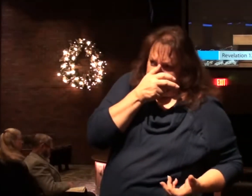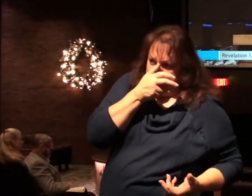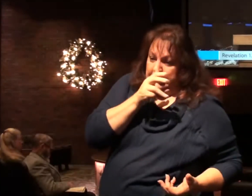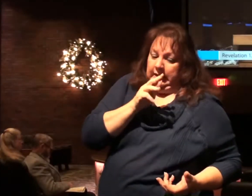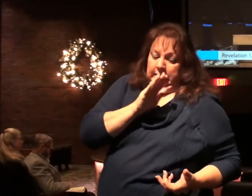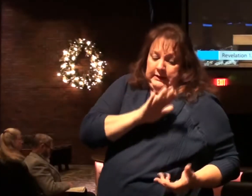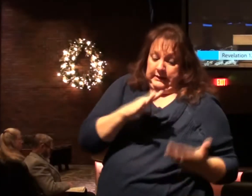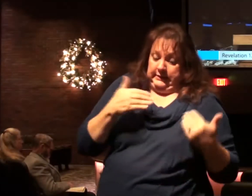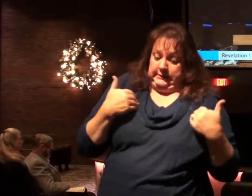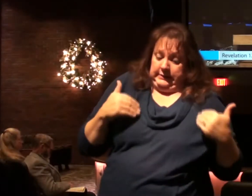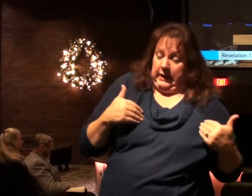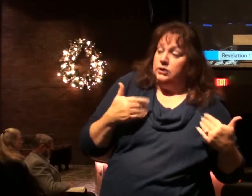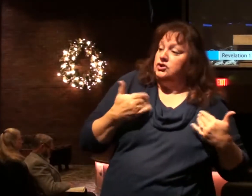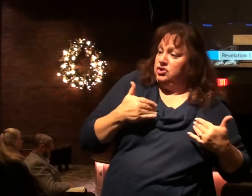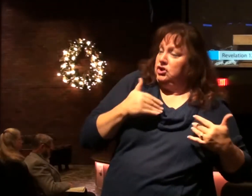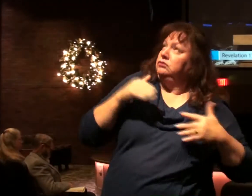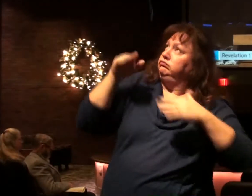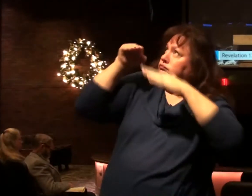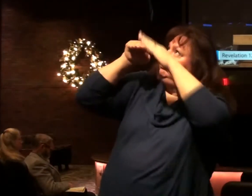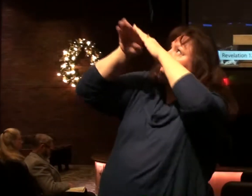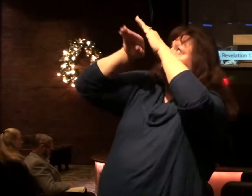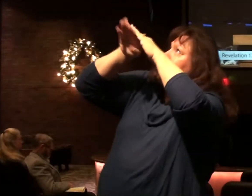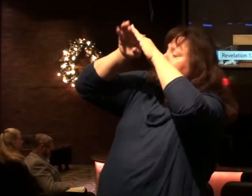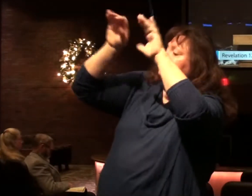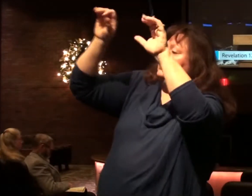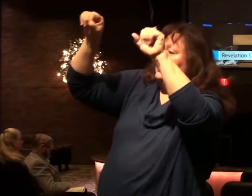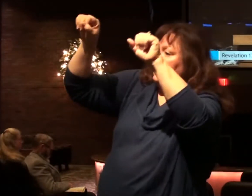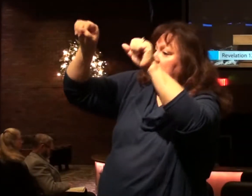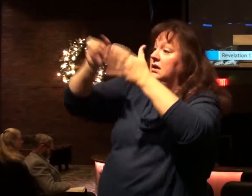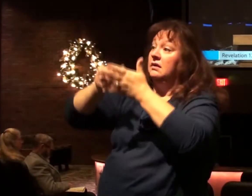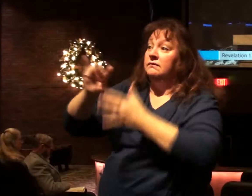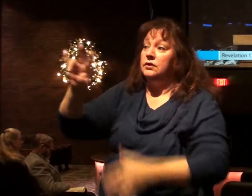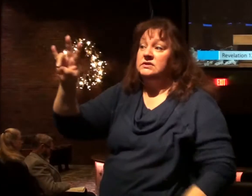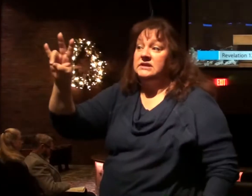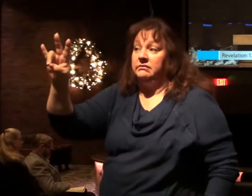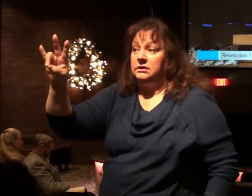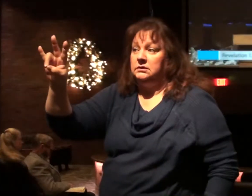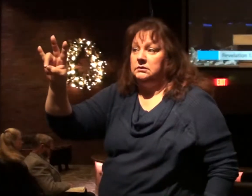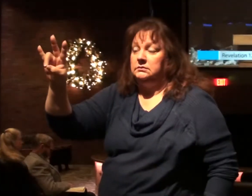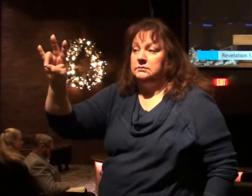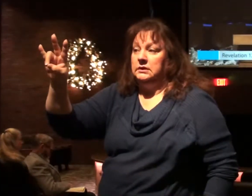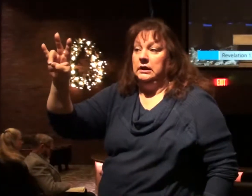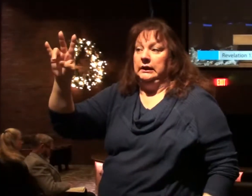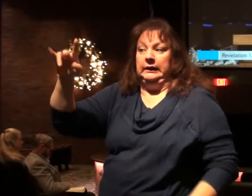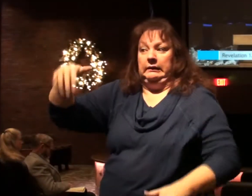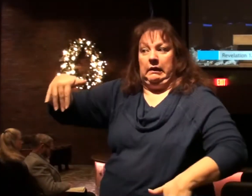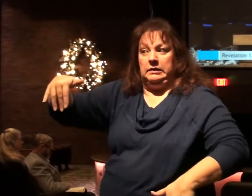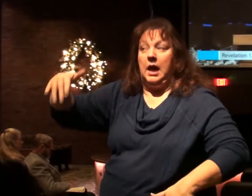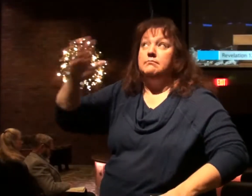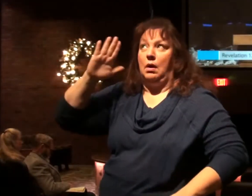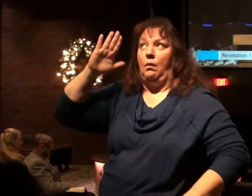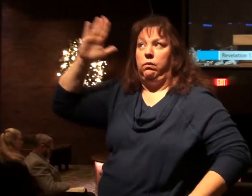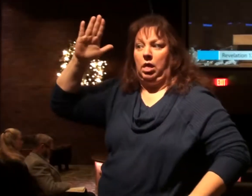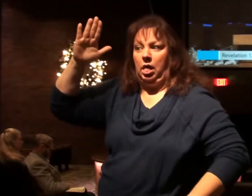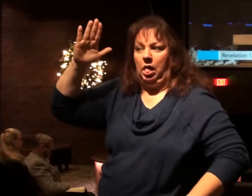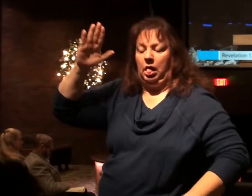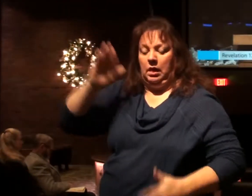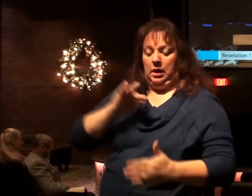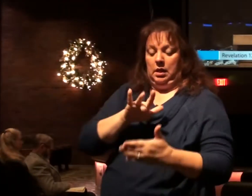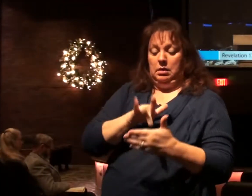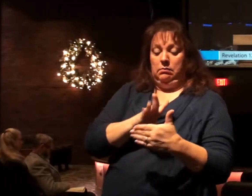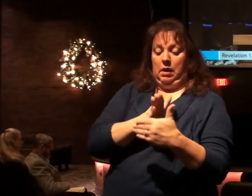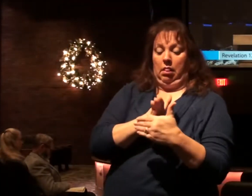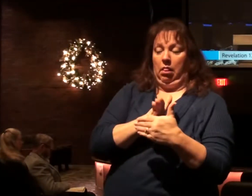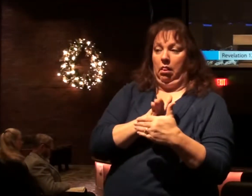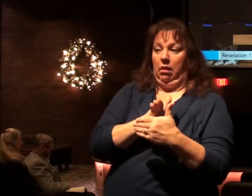angels still have access to heaven. But in verse 7, there's going to be at a future time, in the middle of this seven years,